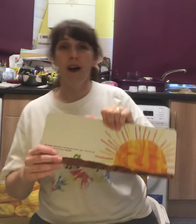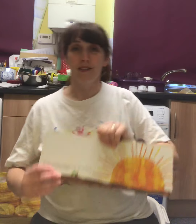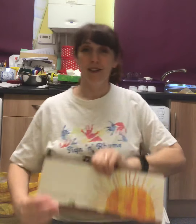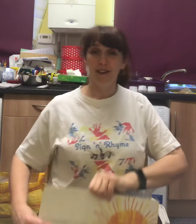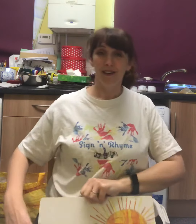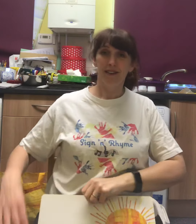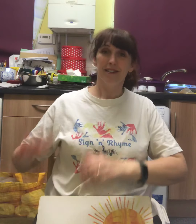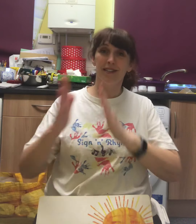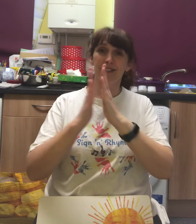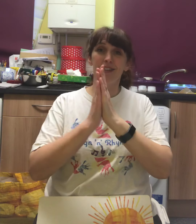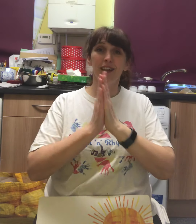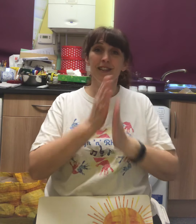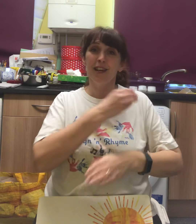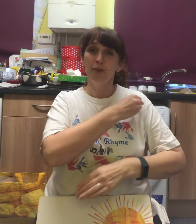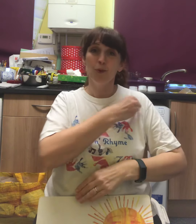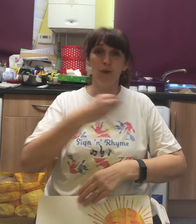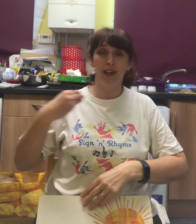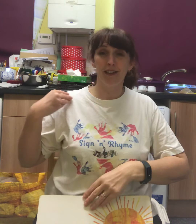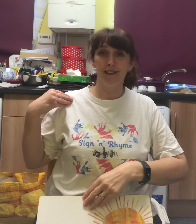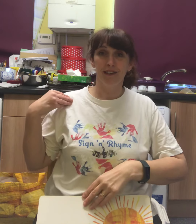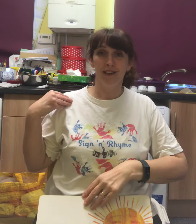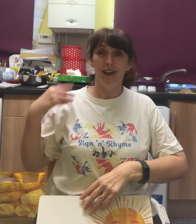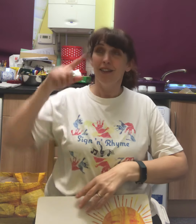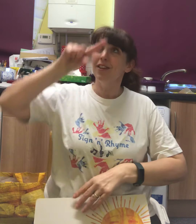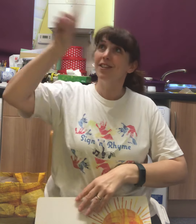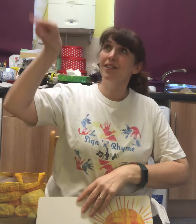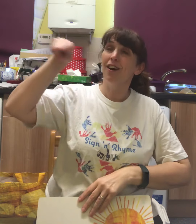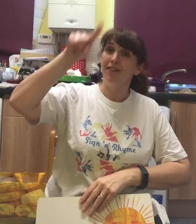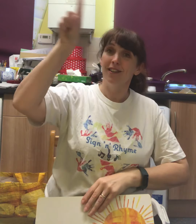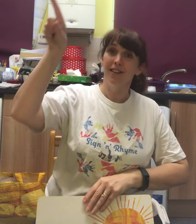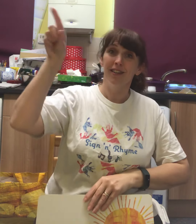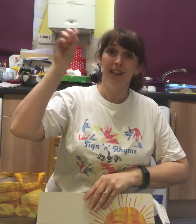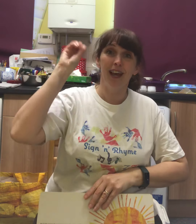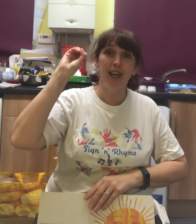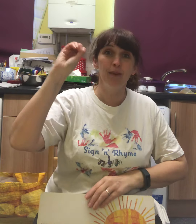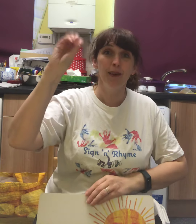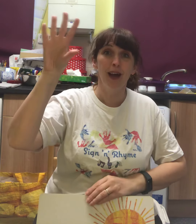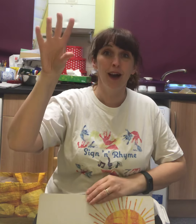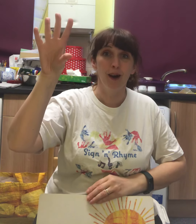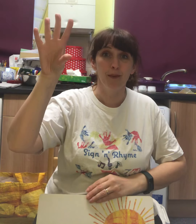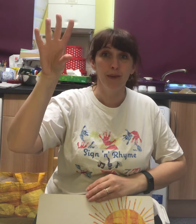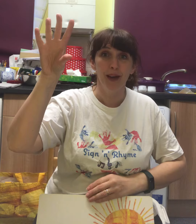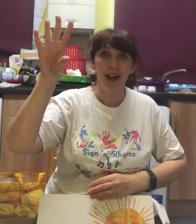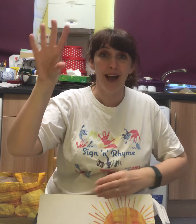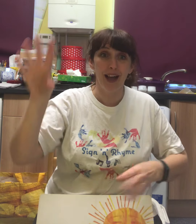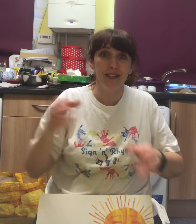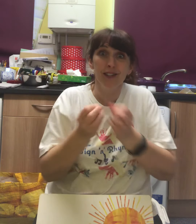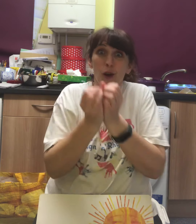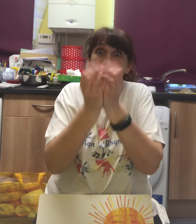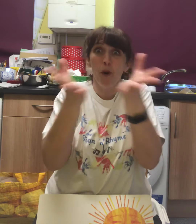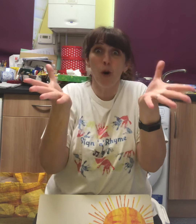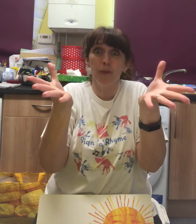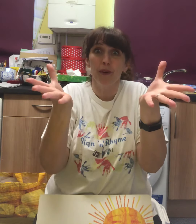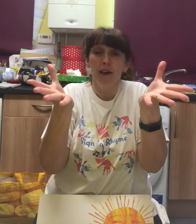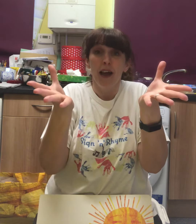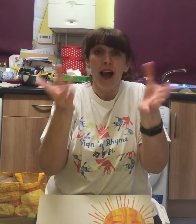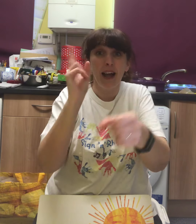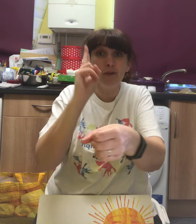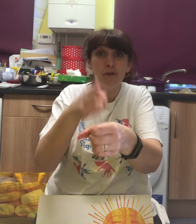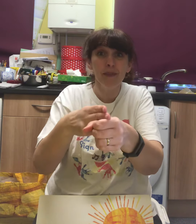One Sunday morning, the sun came up and pop! Out from